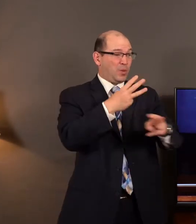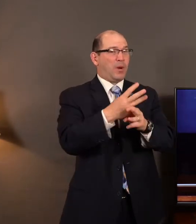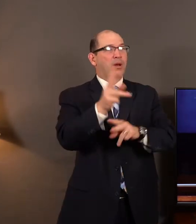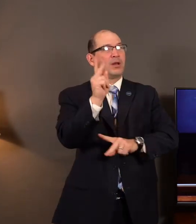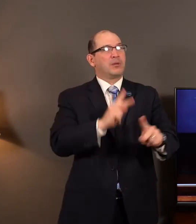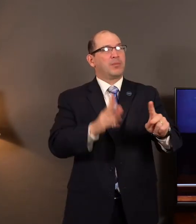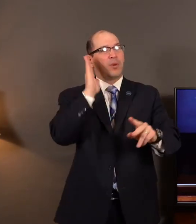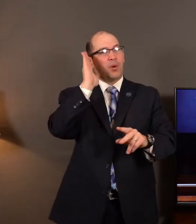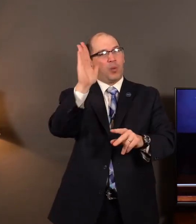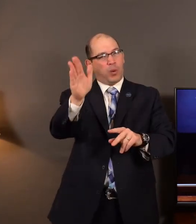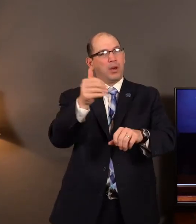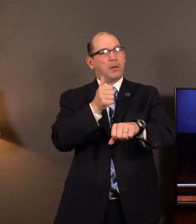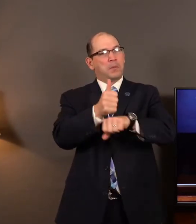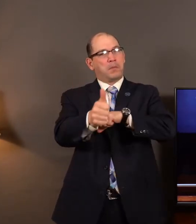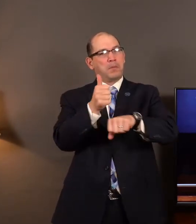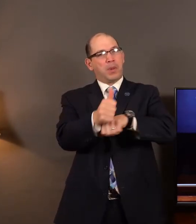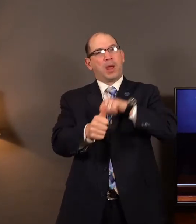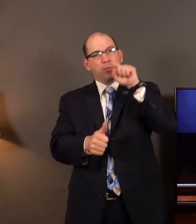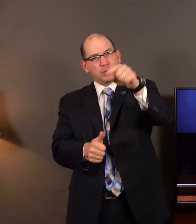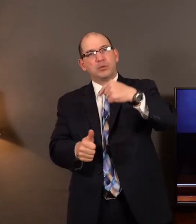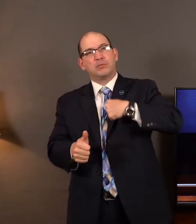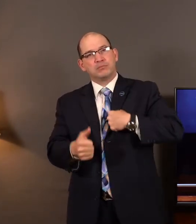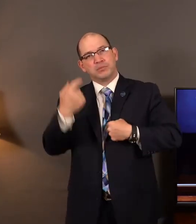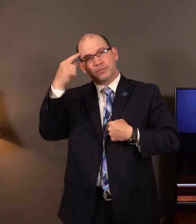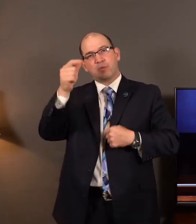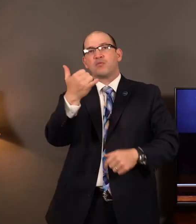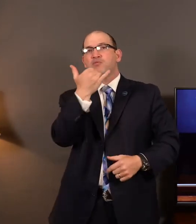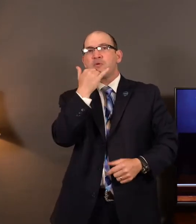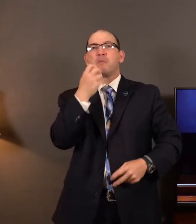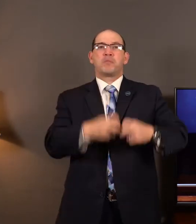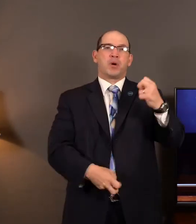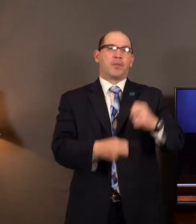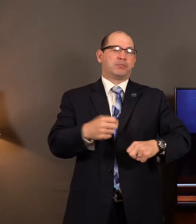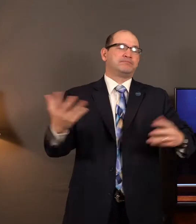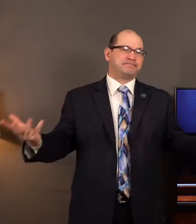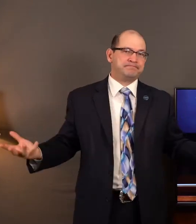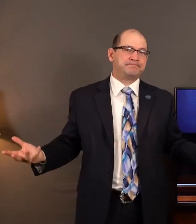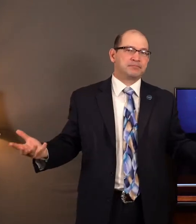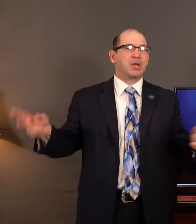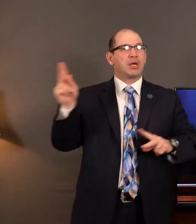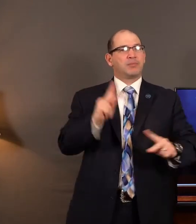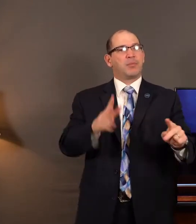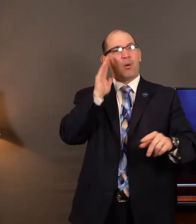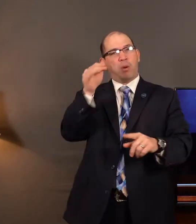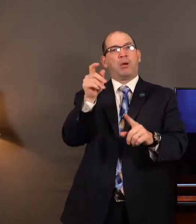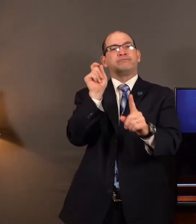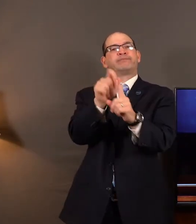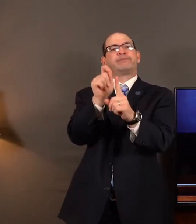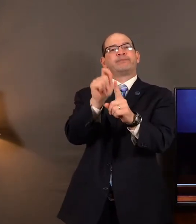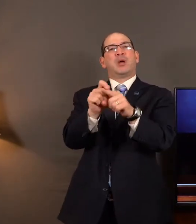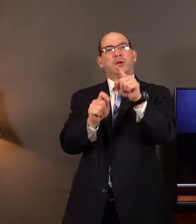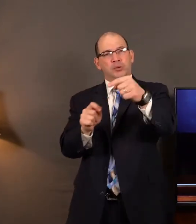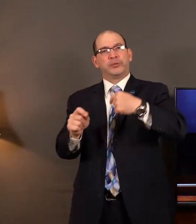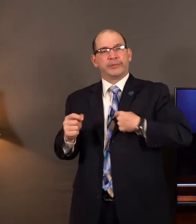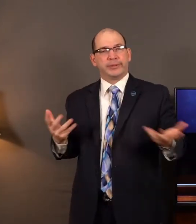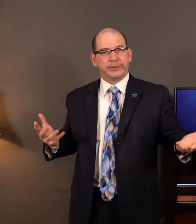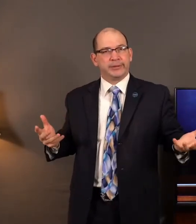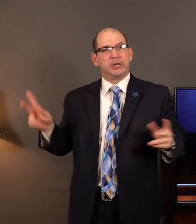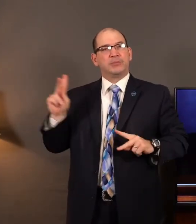don't like him. There's going to be some critics. There's going to be some mockery. There's going to be some opposition to any Christian who is living a life